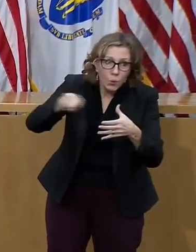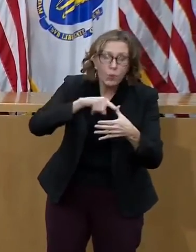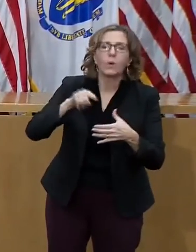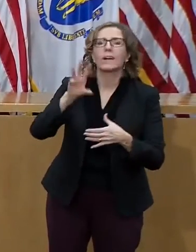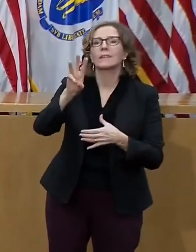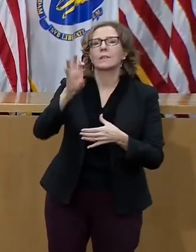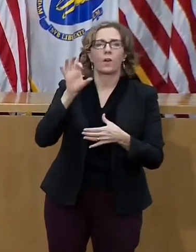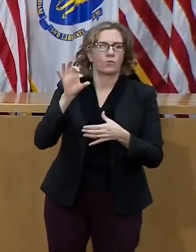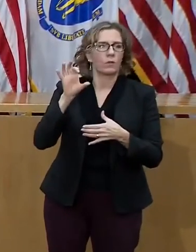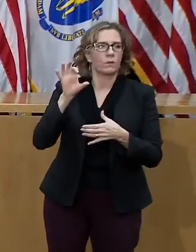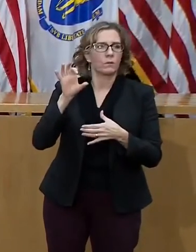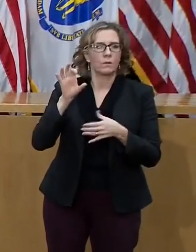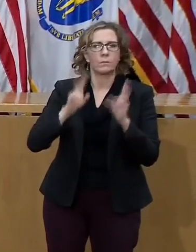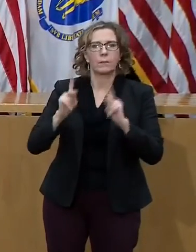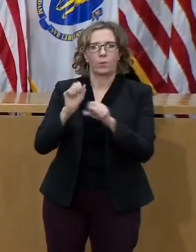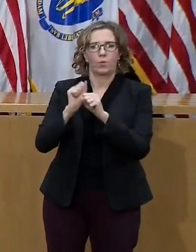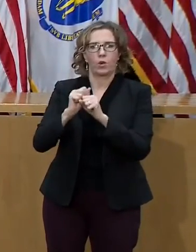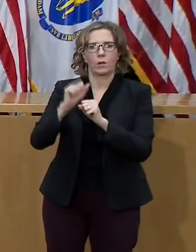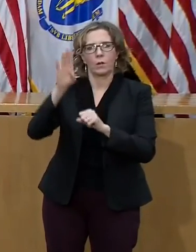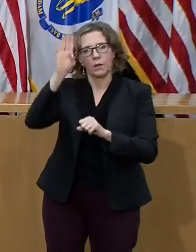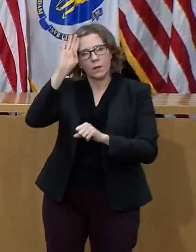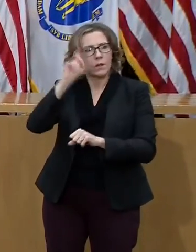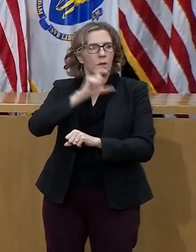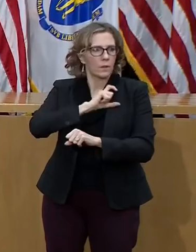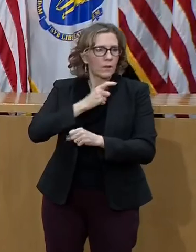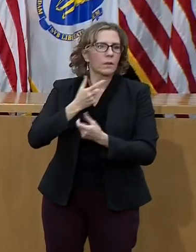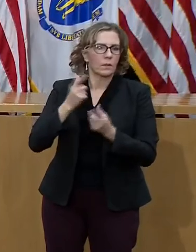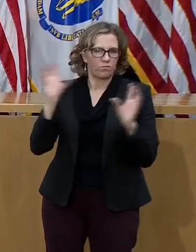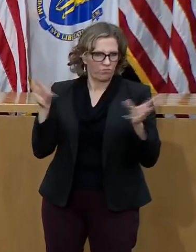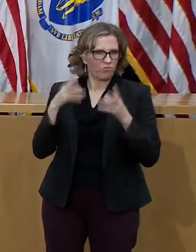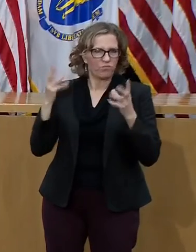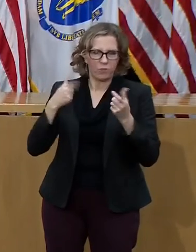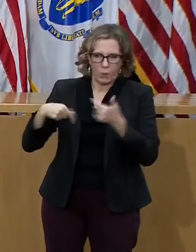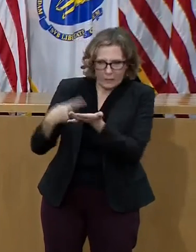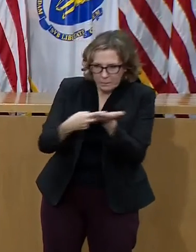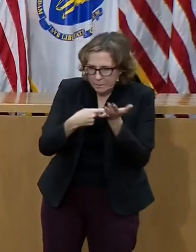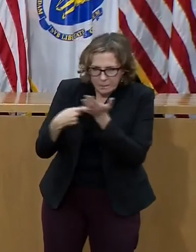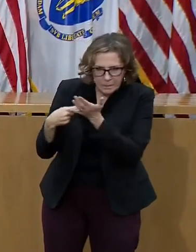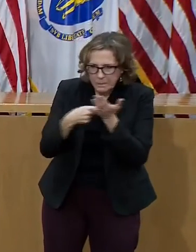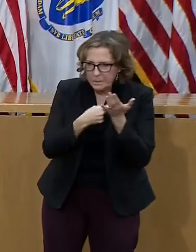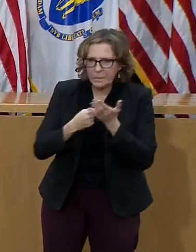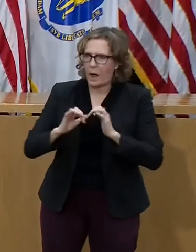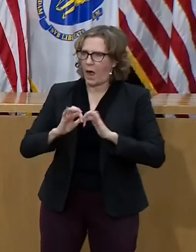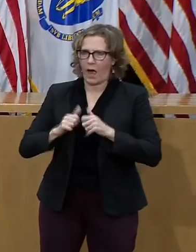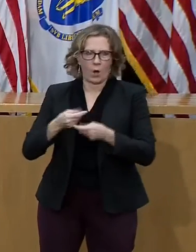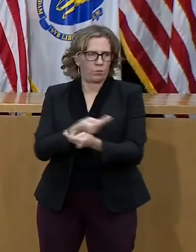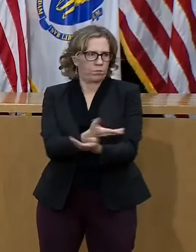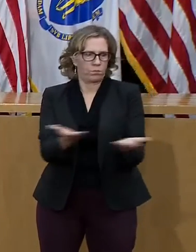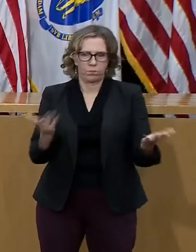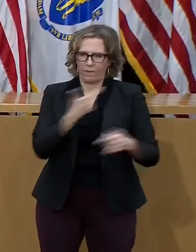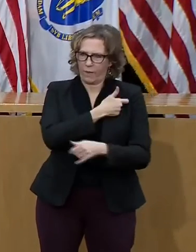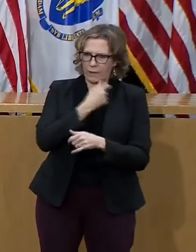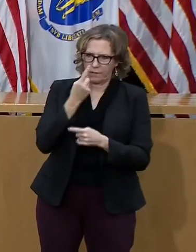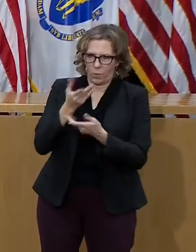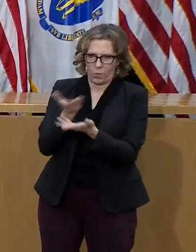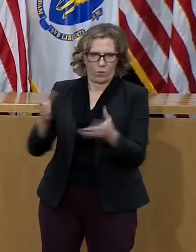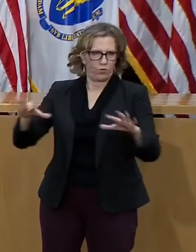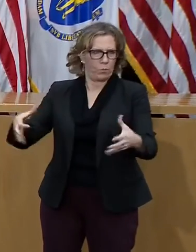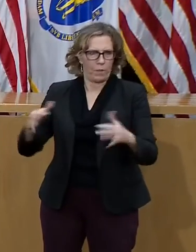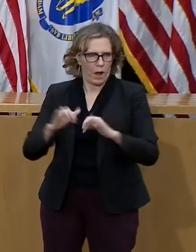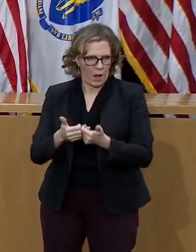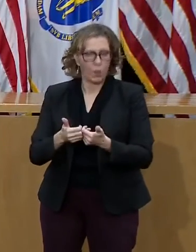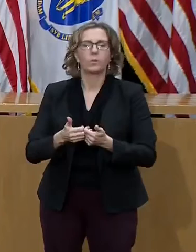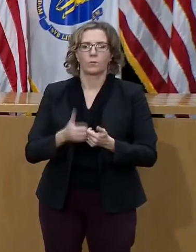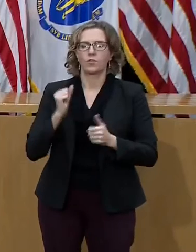colleagues. We reviewed the three vaccination pathways that the governor just discussed that have been in rapid development. On December